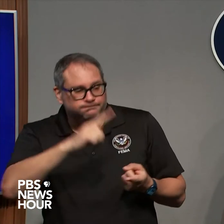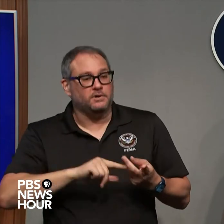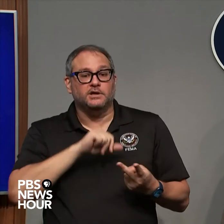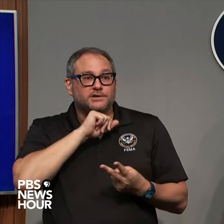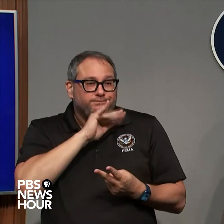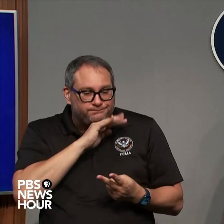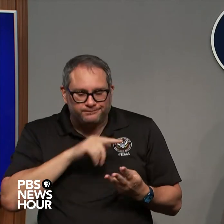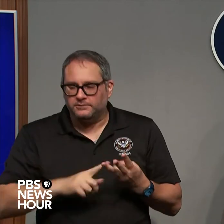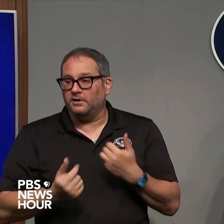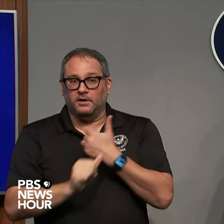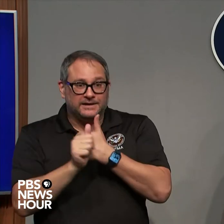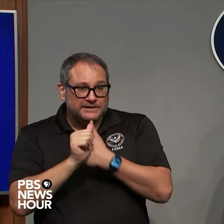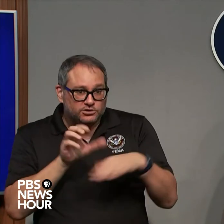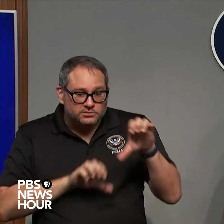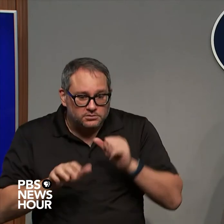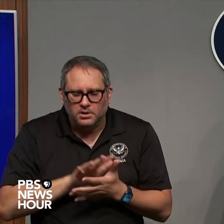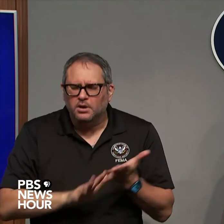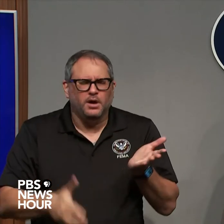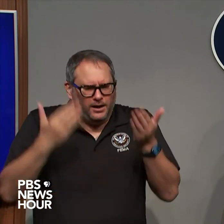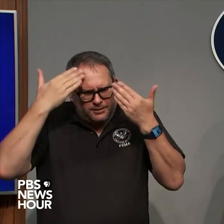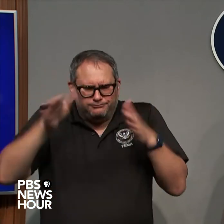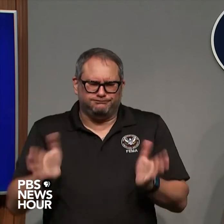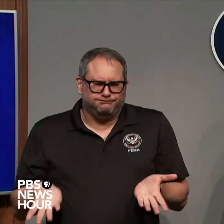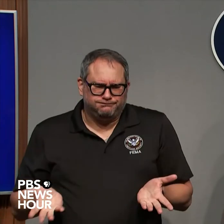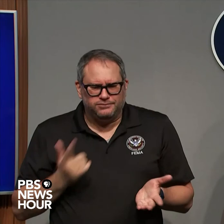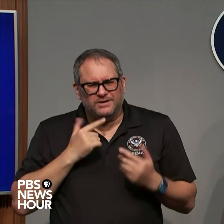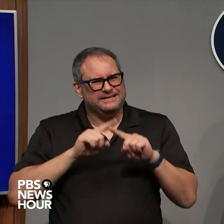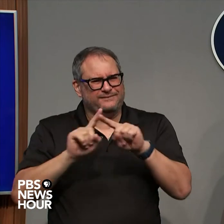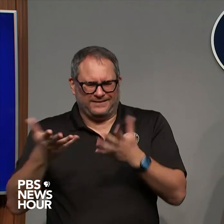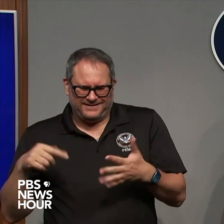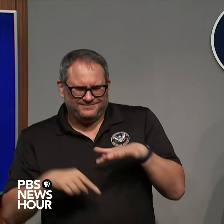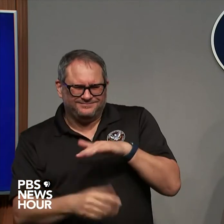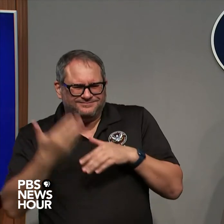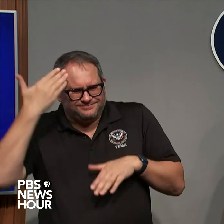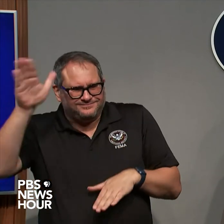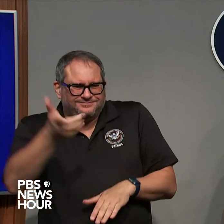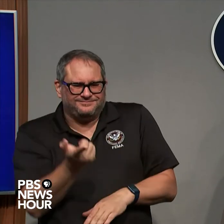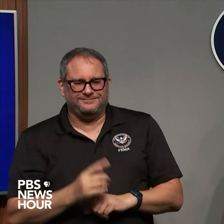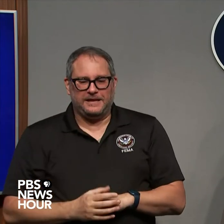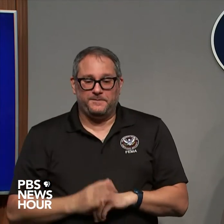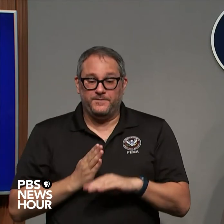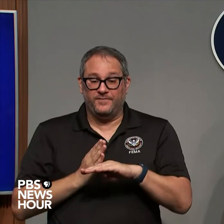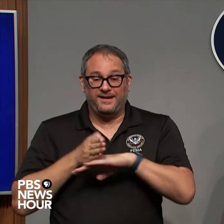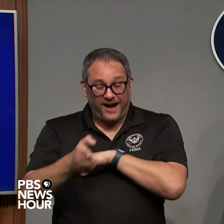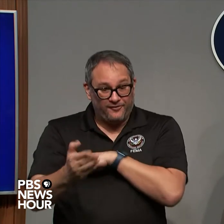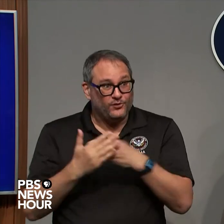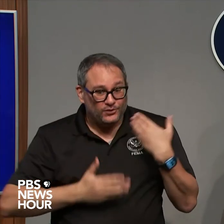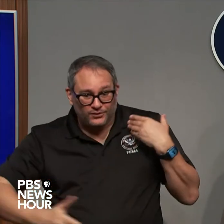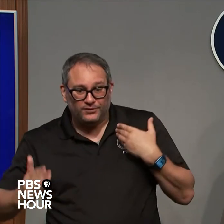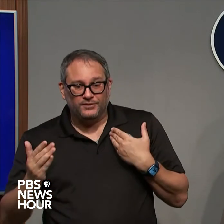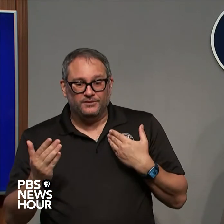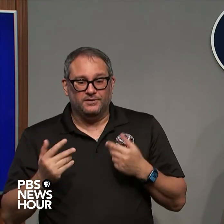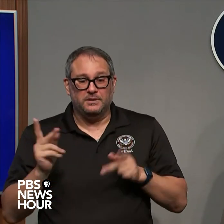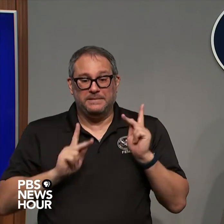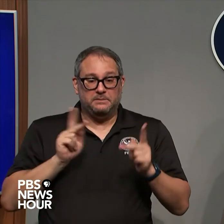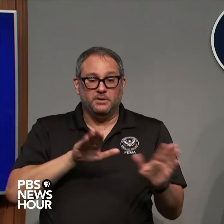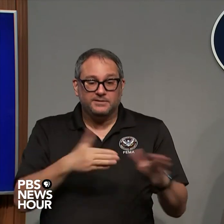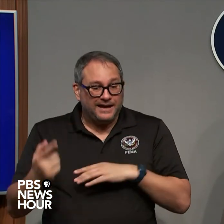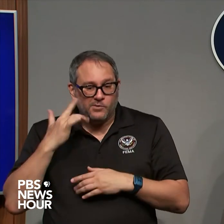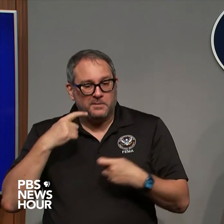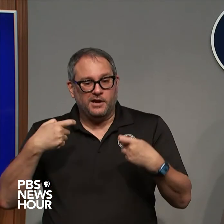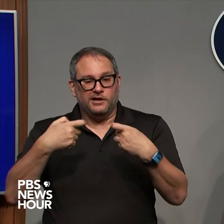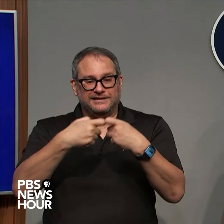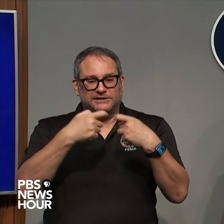get that message out because every one of these storms we lose so many people afterwards for improper generator use I'm just begging everybody you know